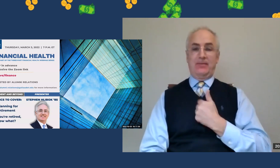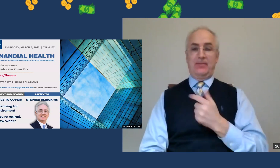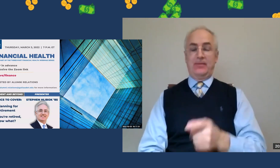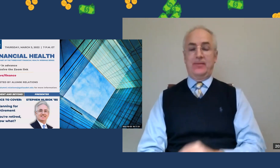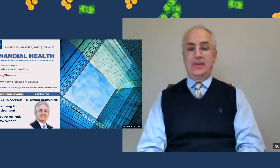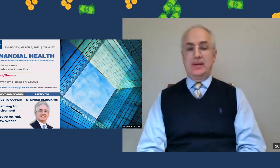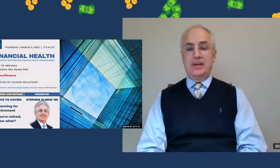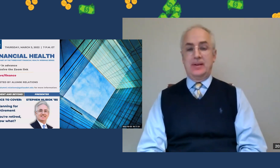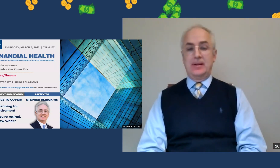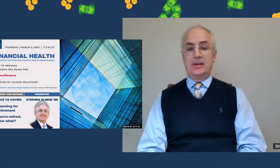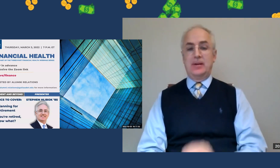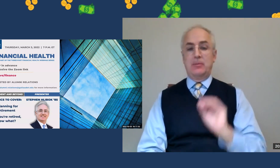I'm not able to see myself.